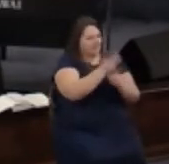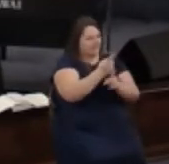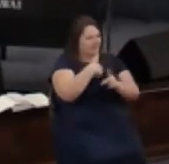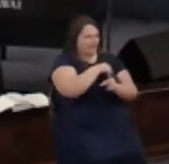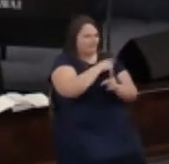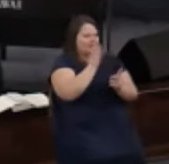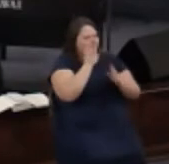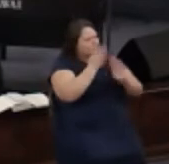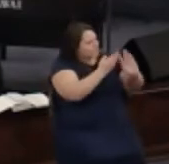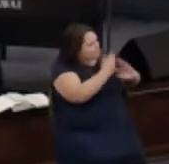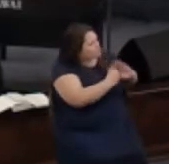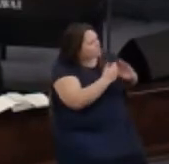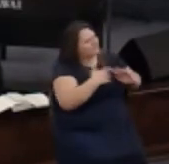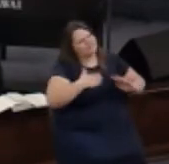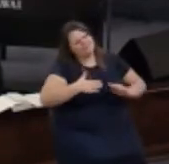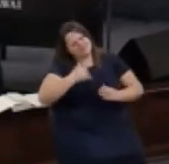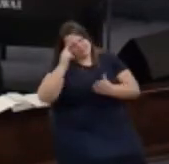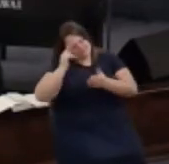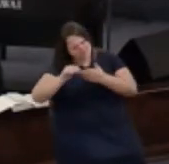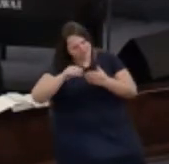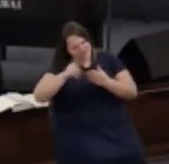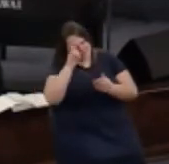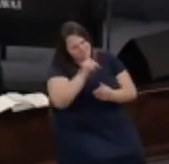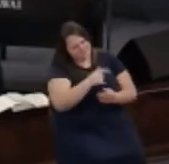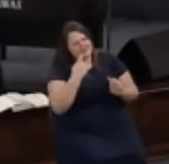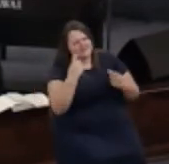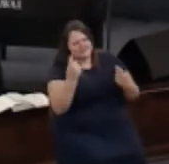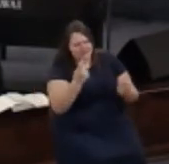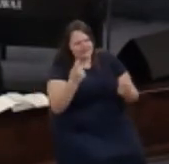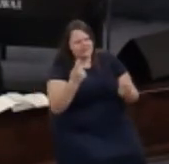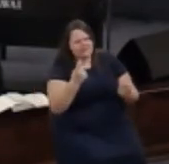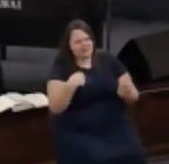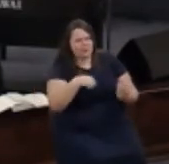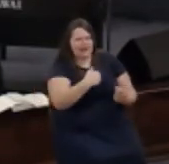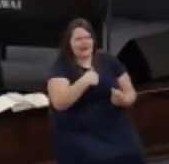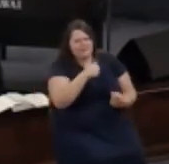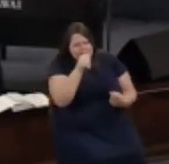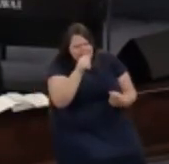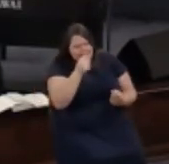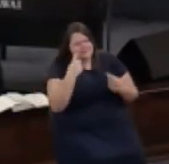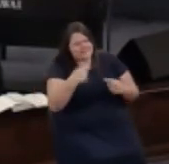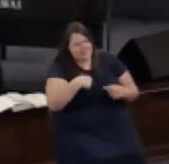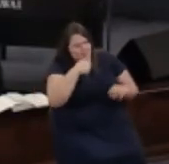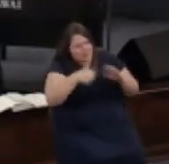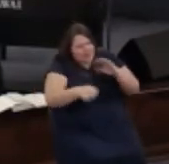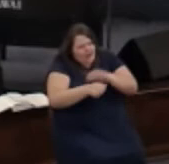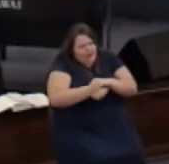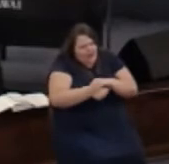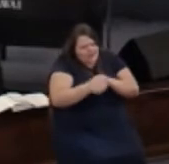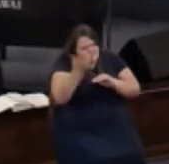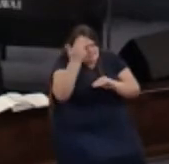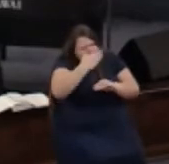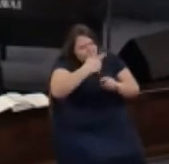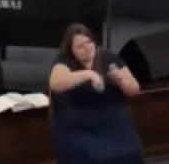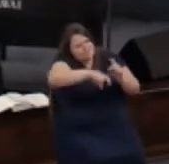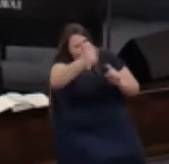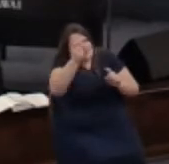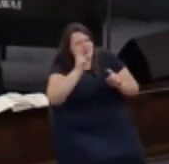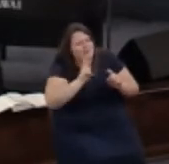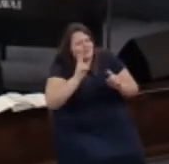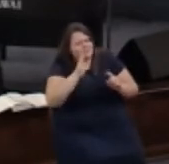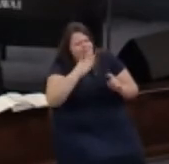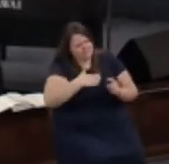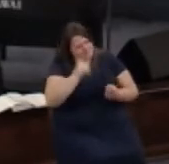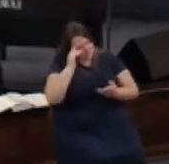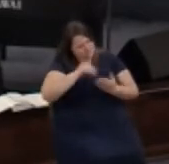forgive us for those things we have our secret sins that we hide from everyone else forgive us for